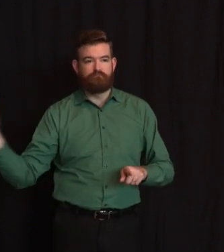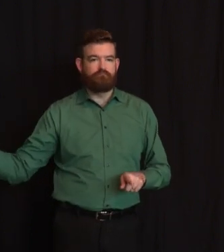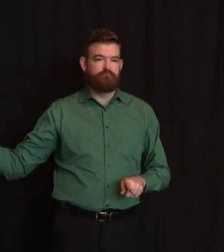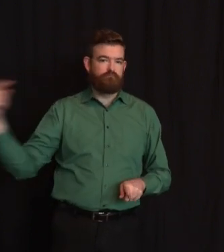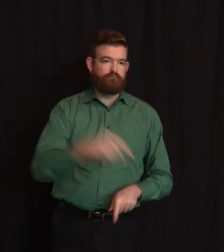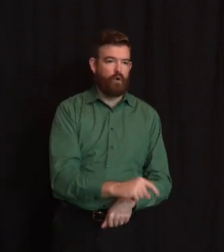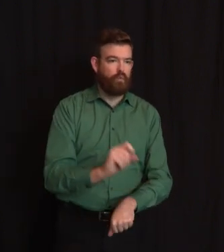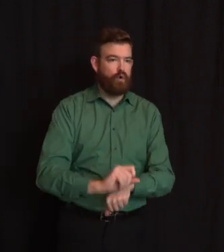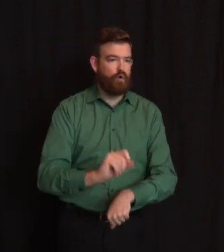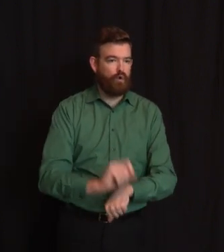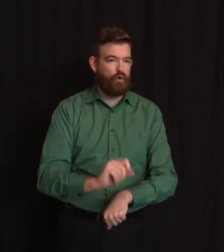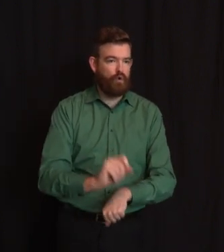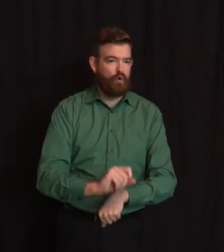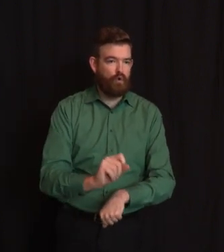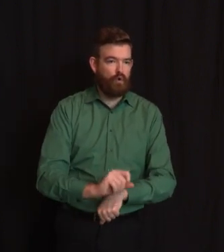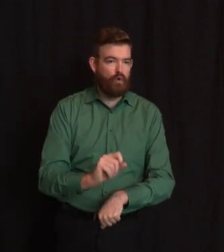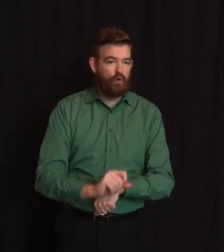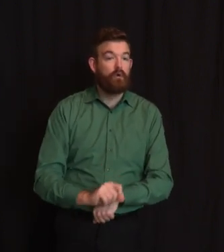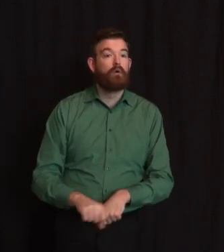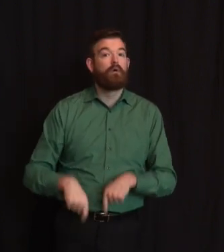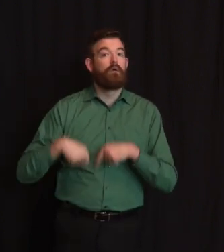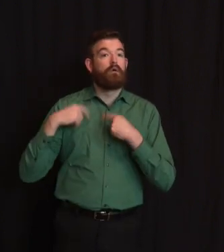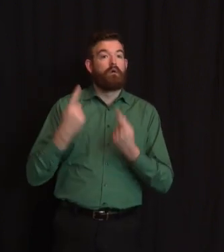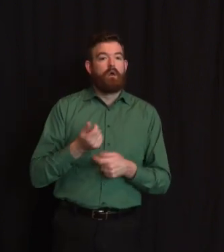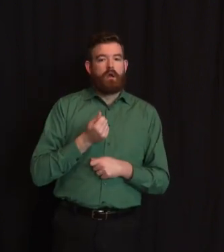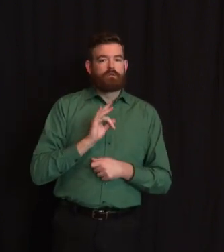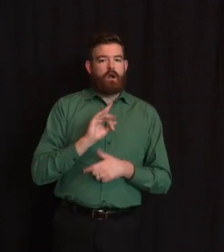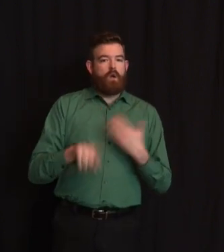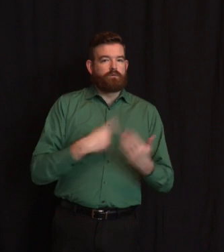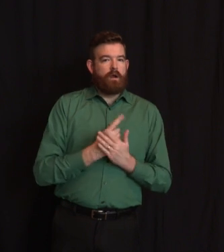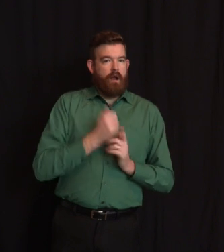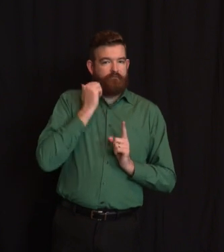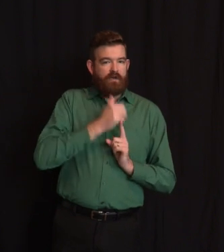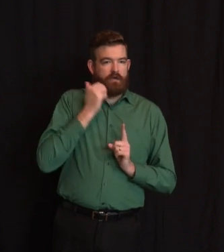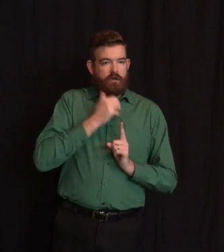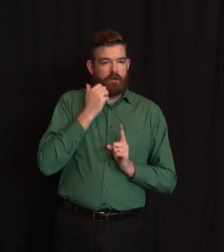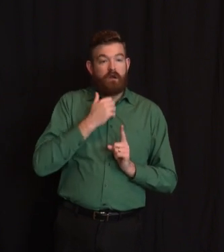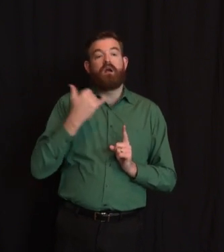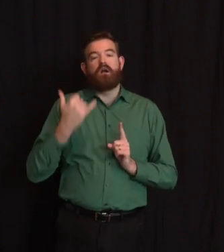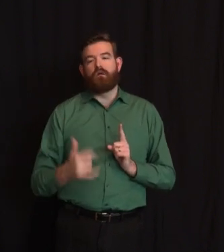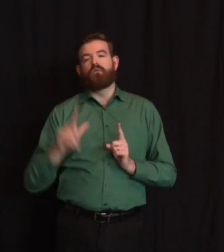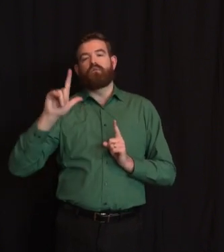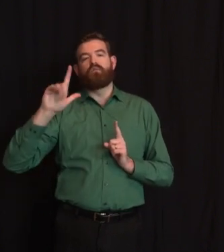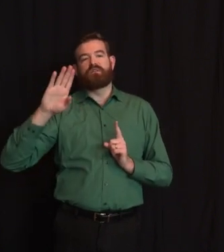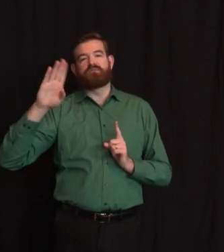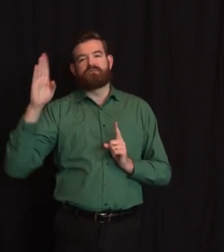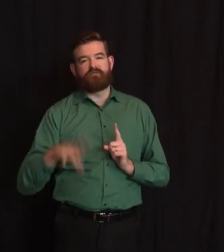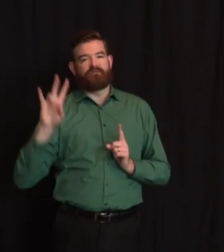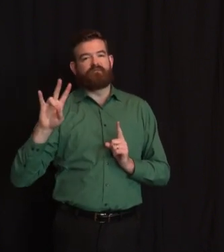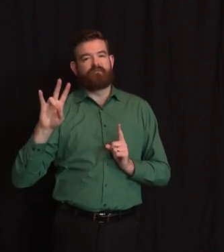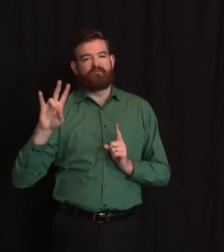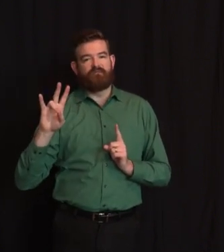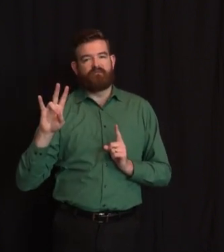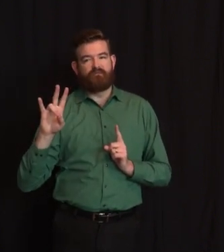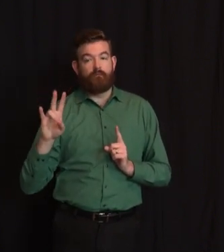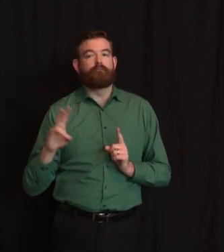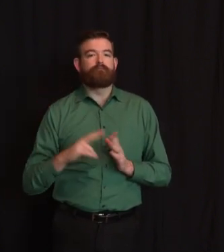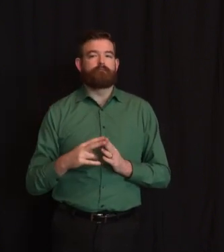now they'll be able to operate 24-7. And those 100 additional ambulances, 50 basic life support and 50